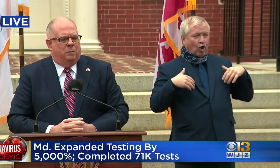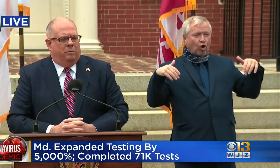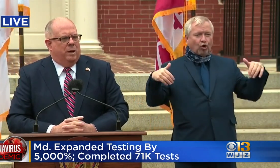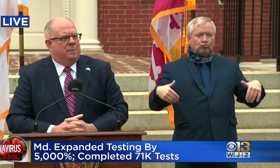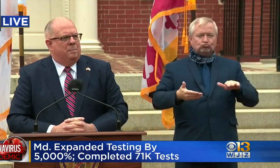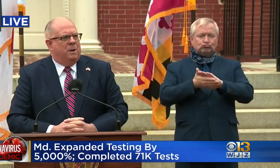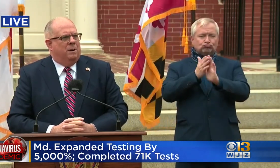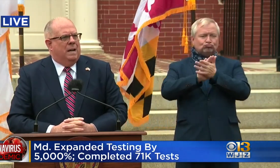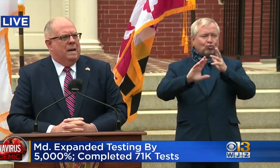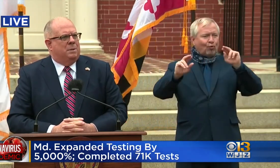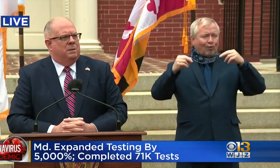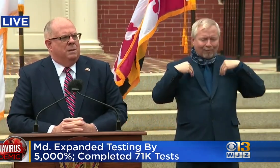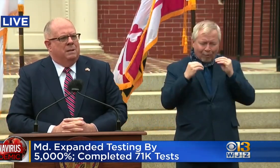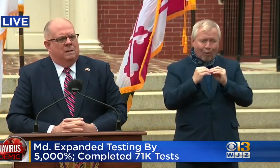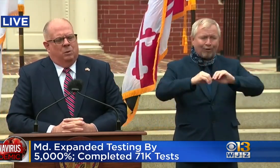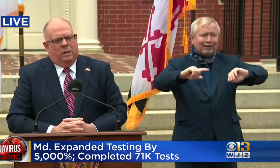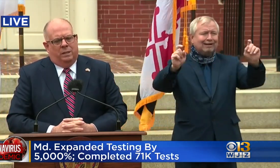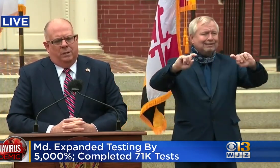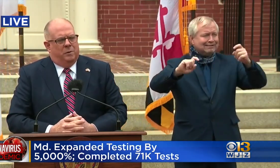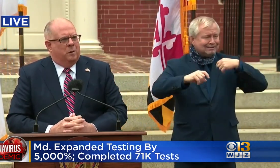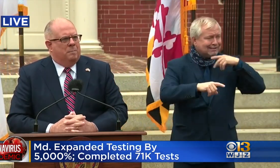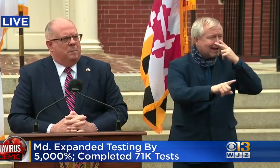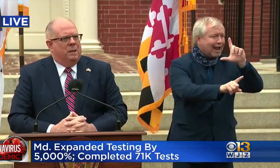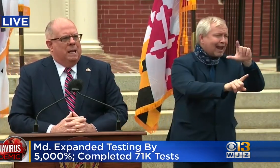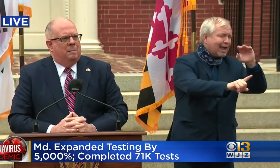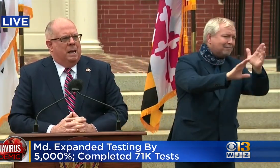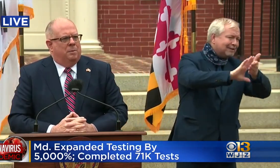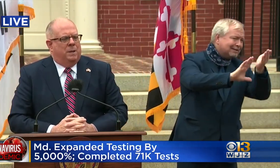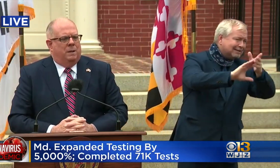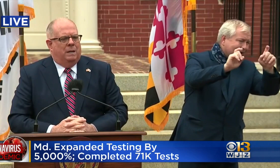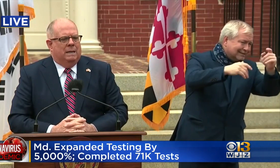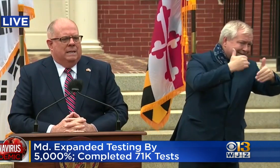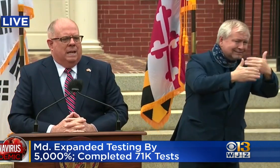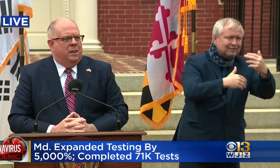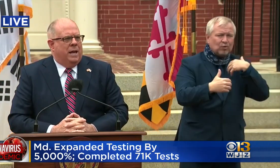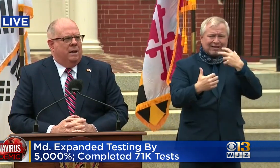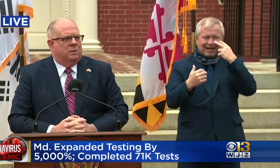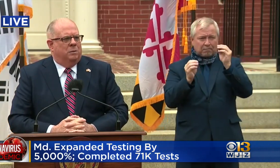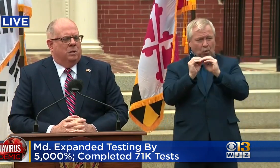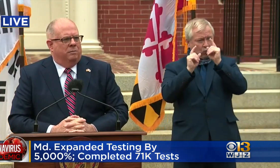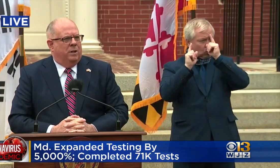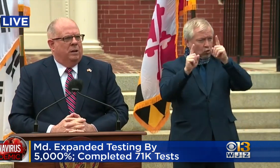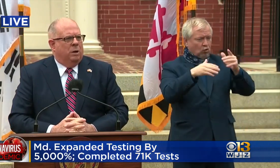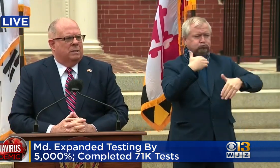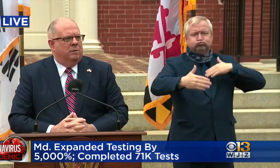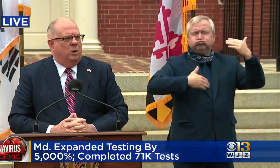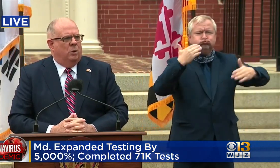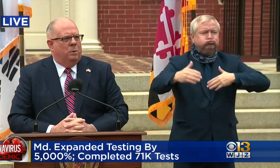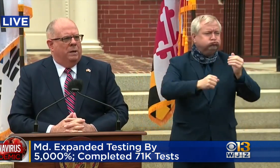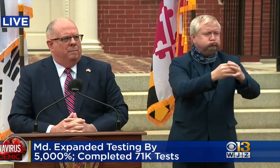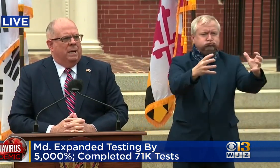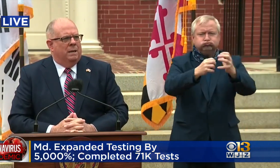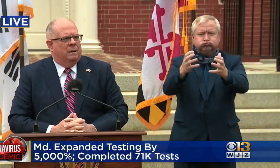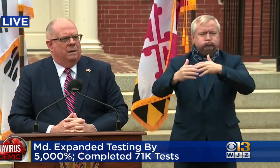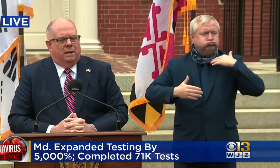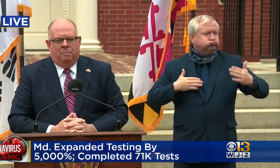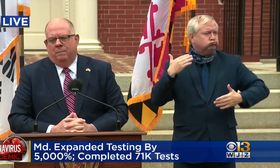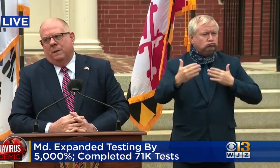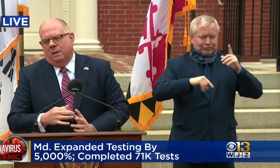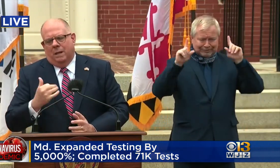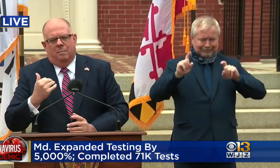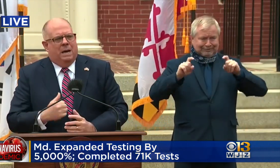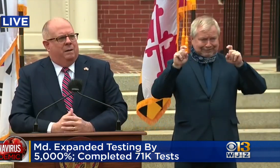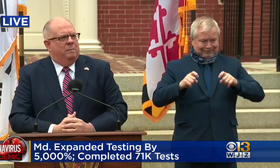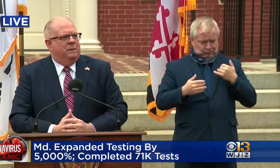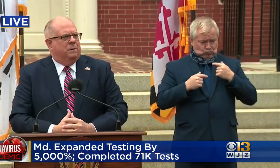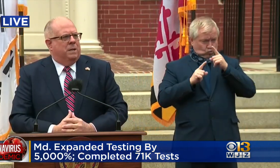possible. We've ramped up our labs. We're continuing to ramp up the lab capability. 10,000 was a very aggressive goal, but my, and I'm,